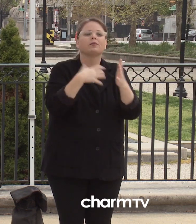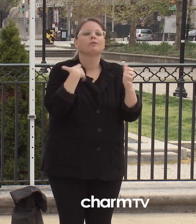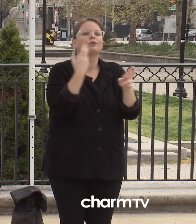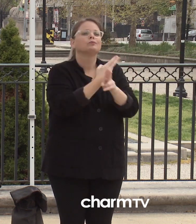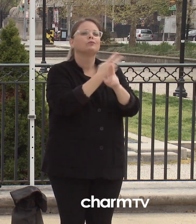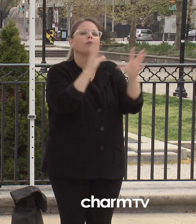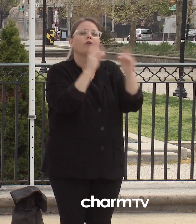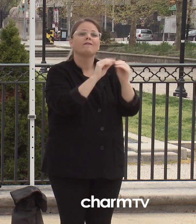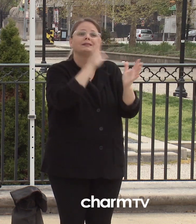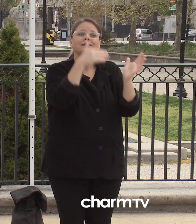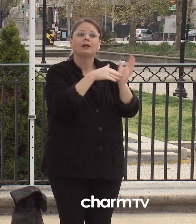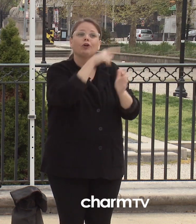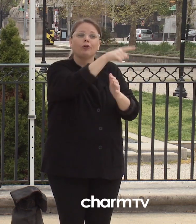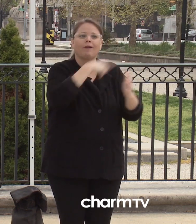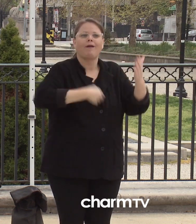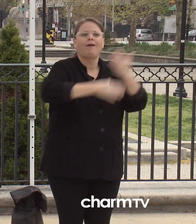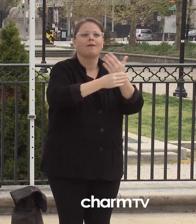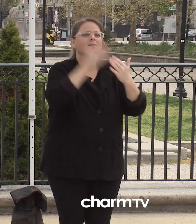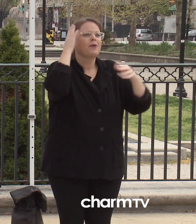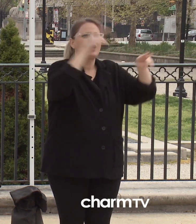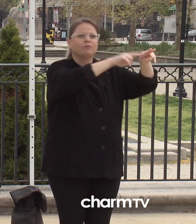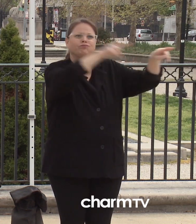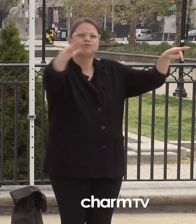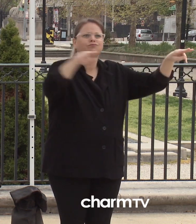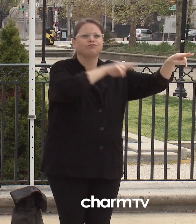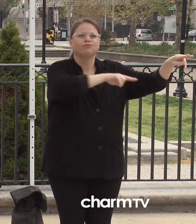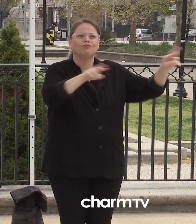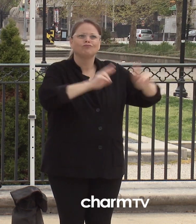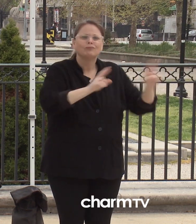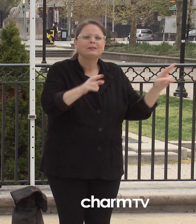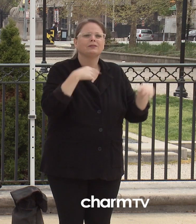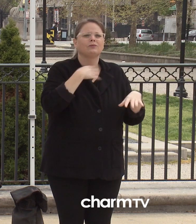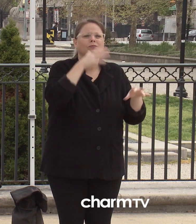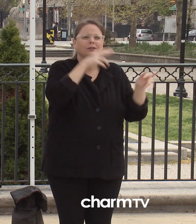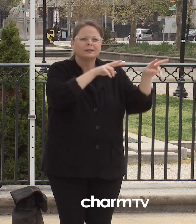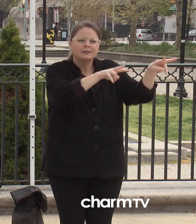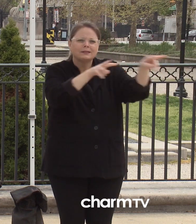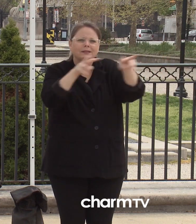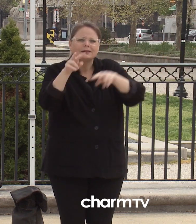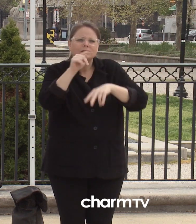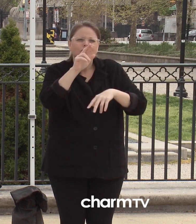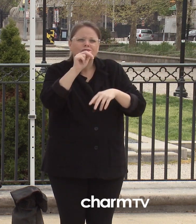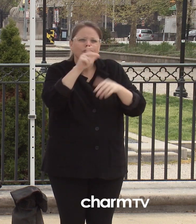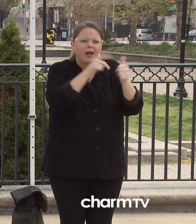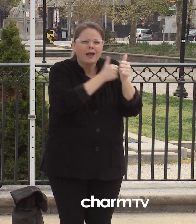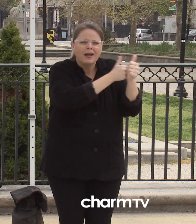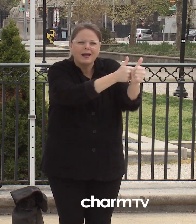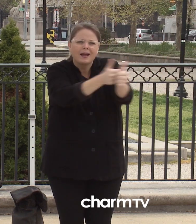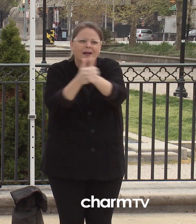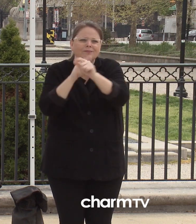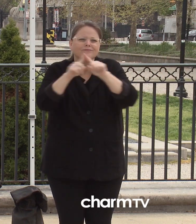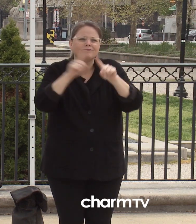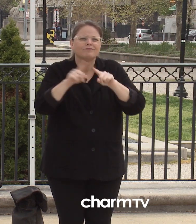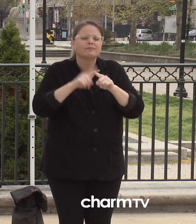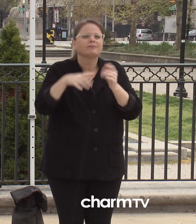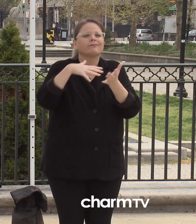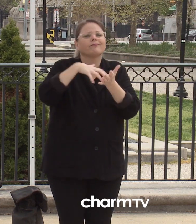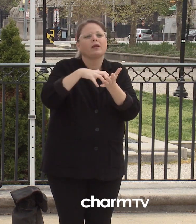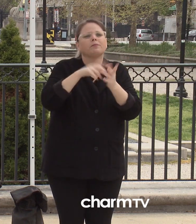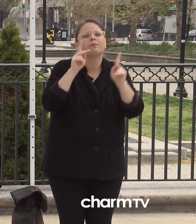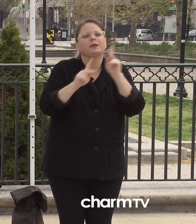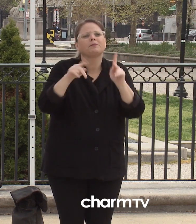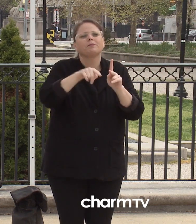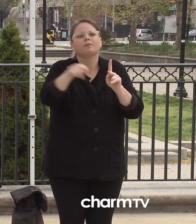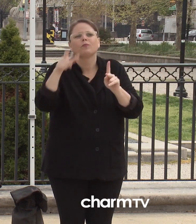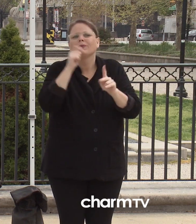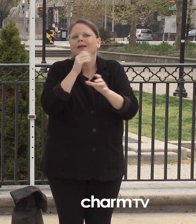inform capacity planning and response efforts, tracking of support of vulnerable populations, and tracking of city service capacity and